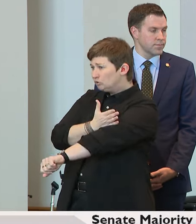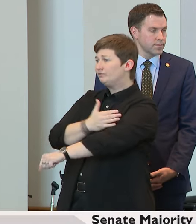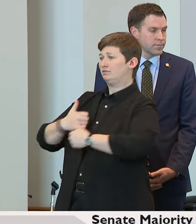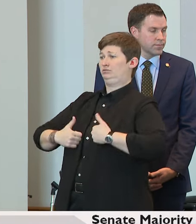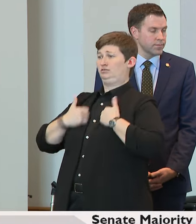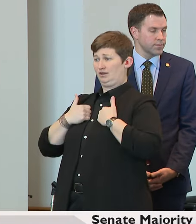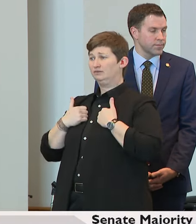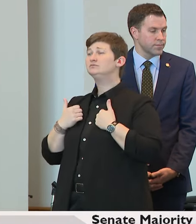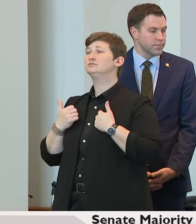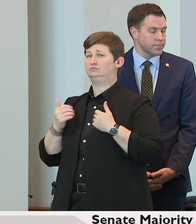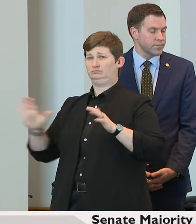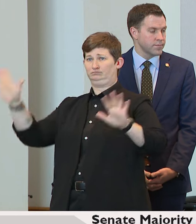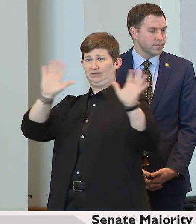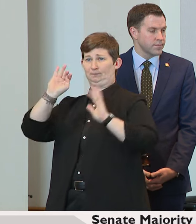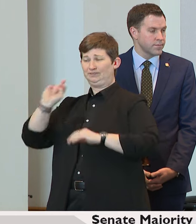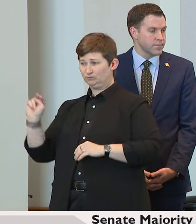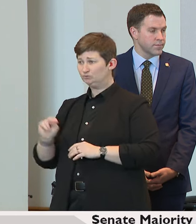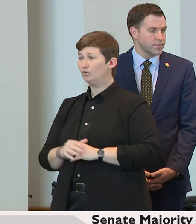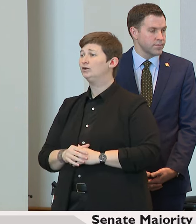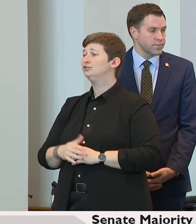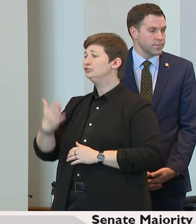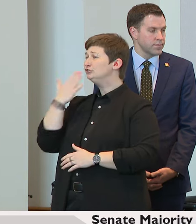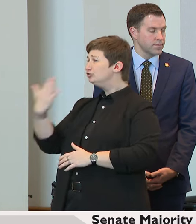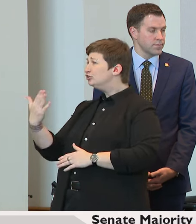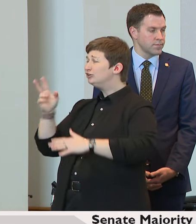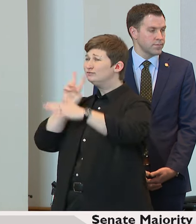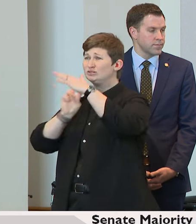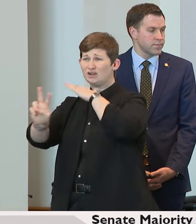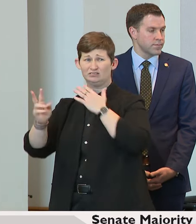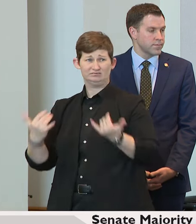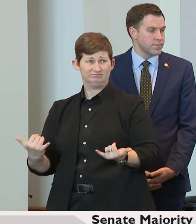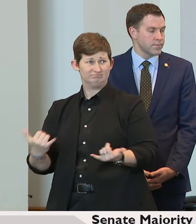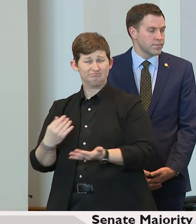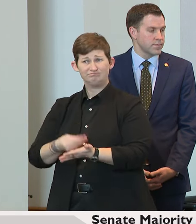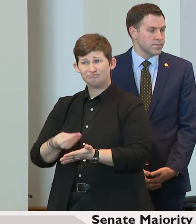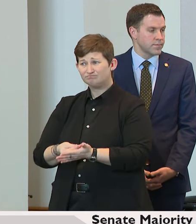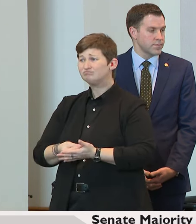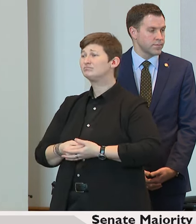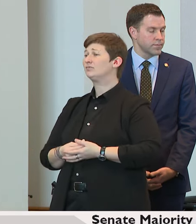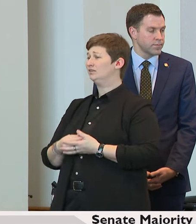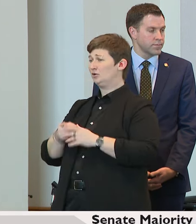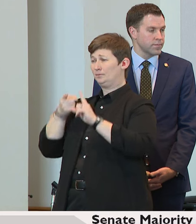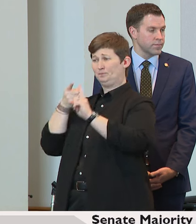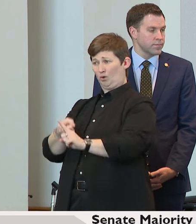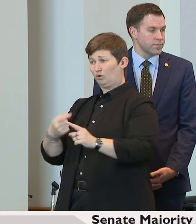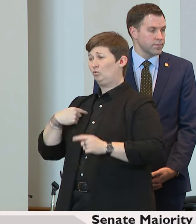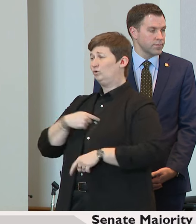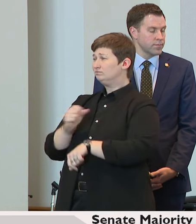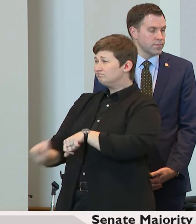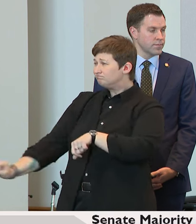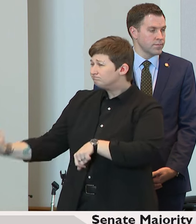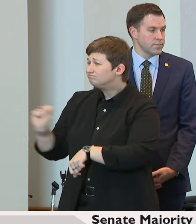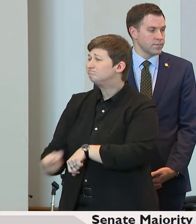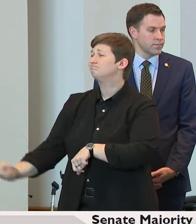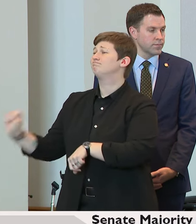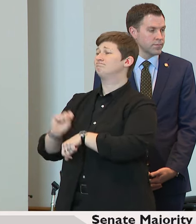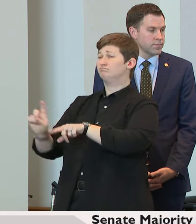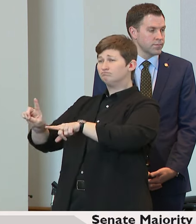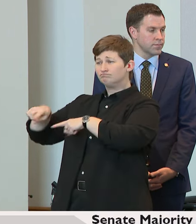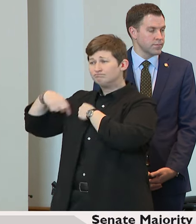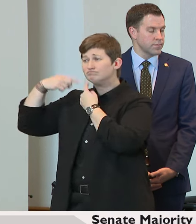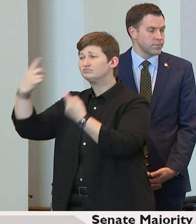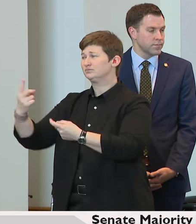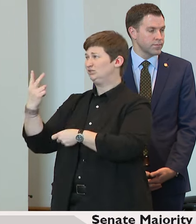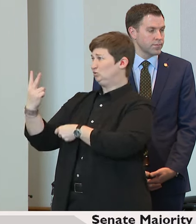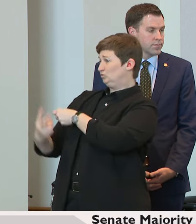news day for us. This is a good forecast. It is a proof point of the work that we have done in this last biennium